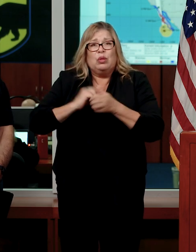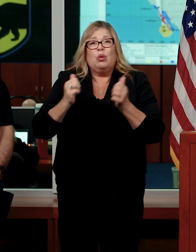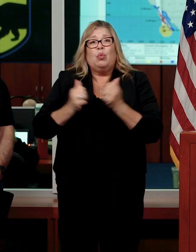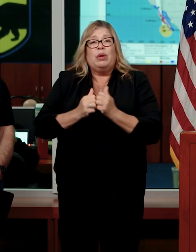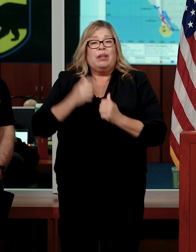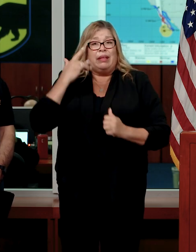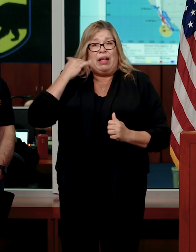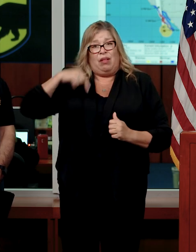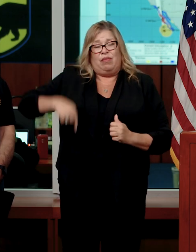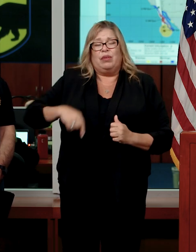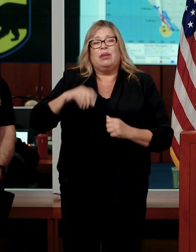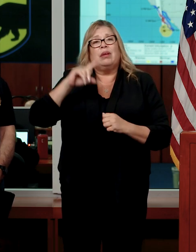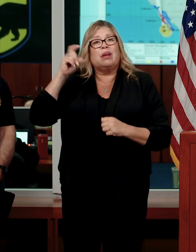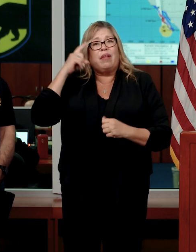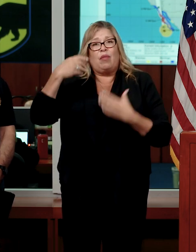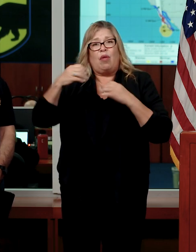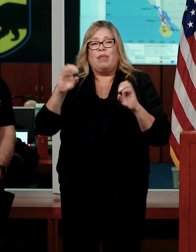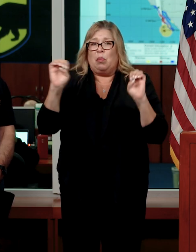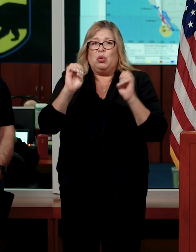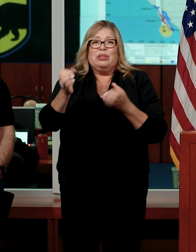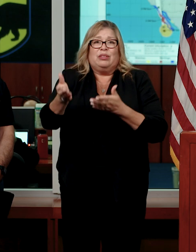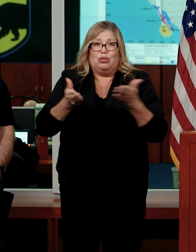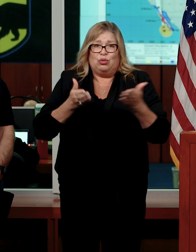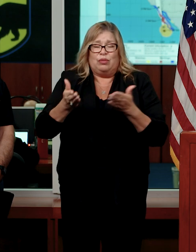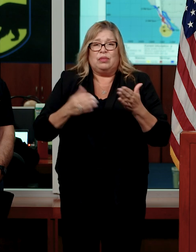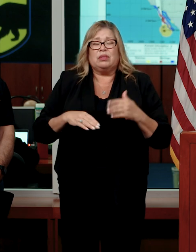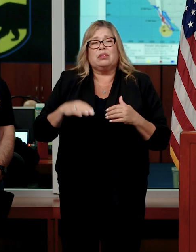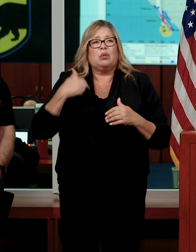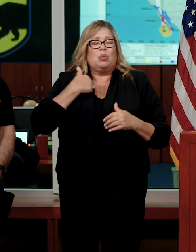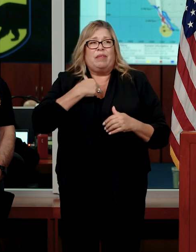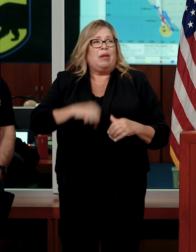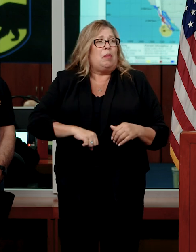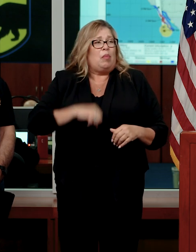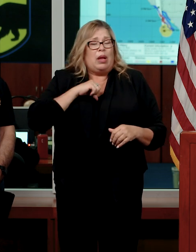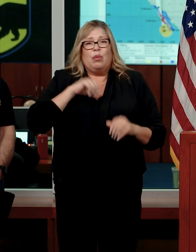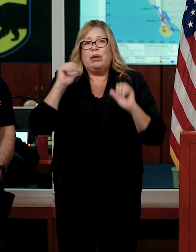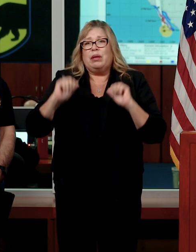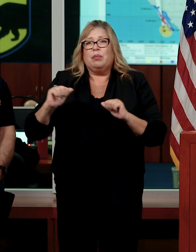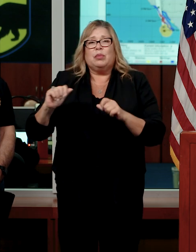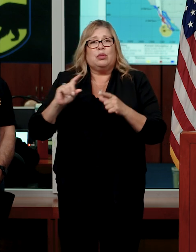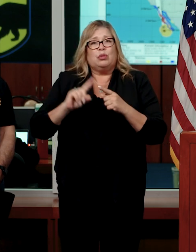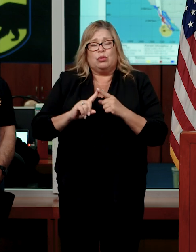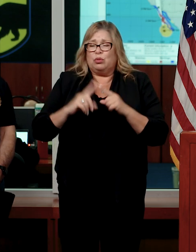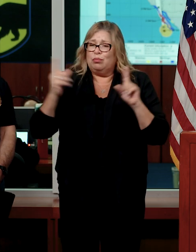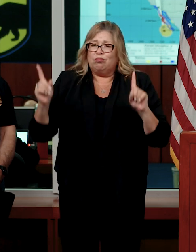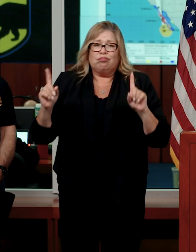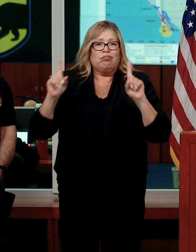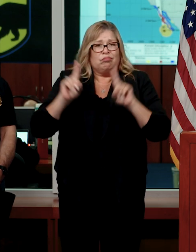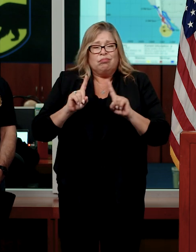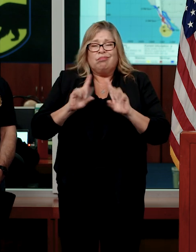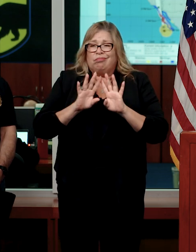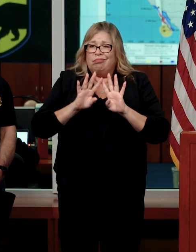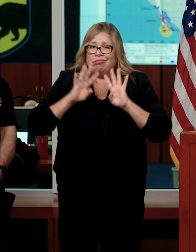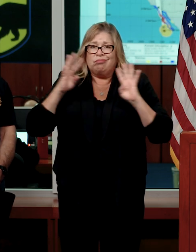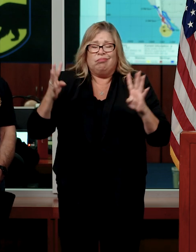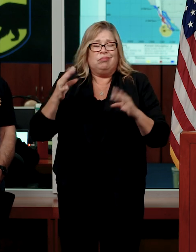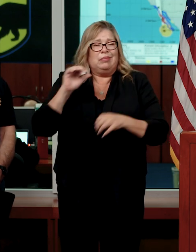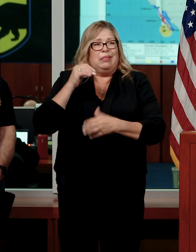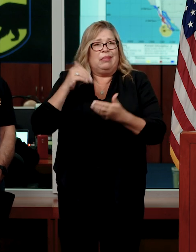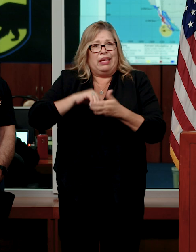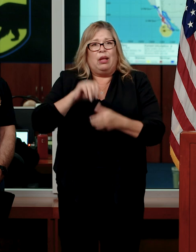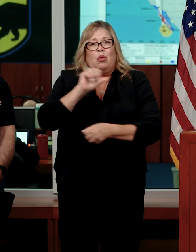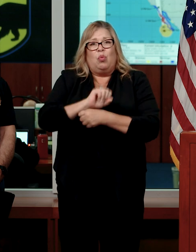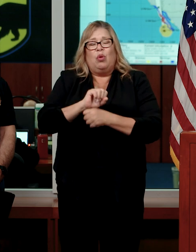Governor's Office of Emergency Services, and just so proud to be able to stand again and work again with